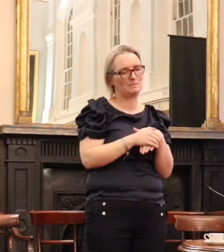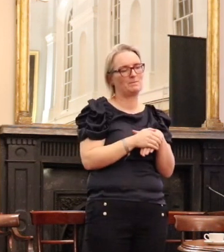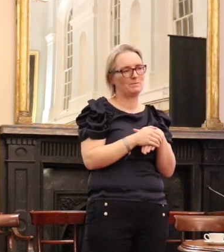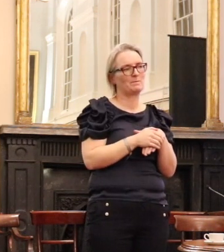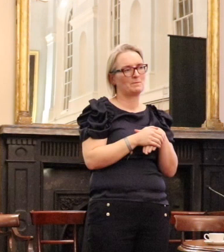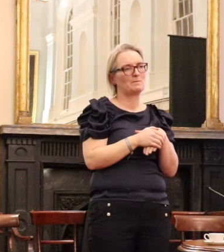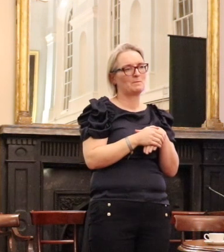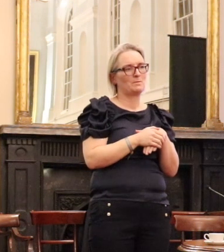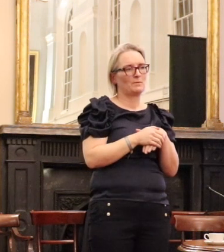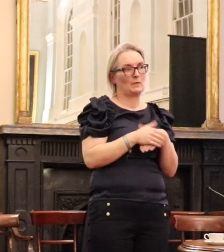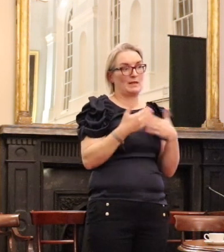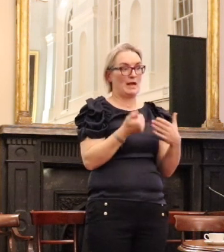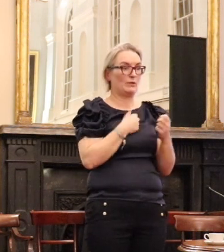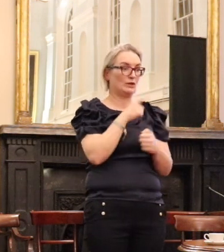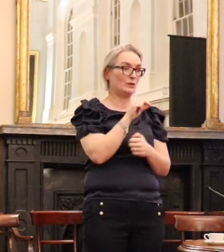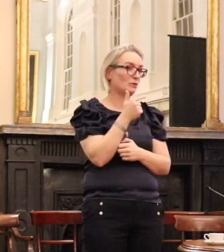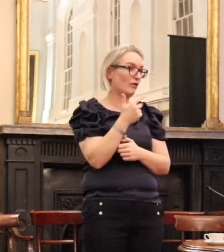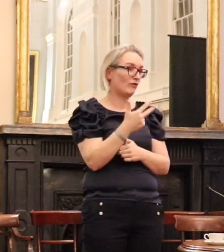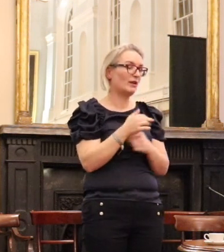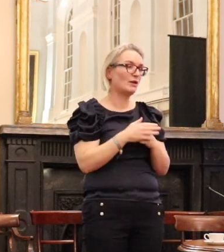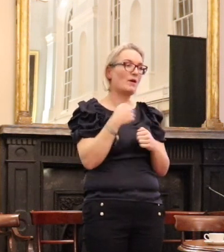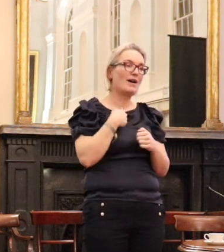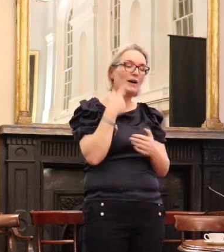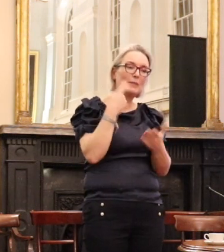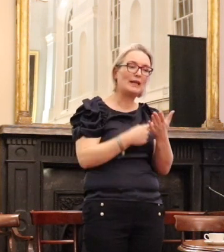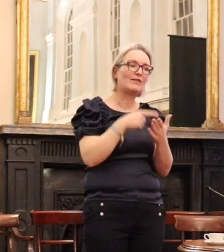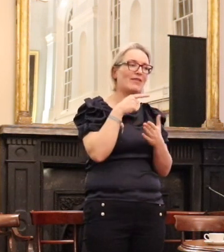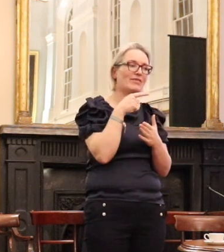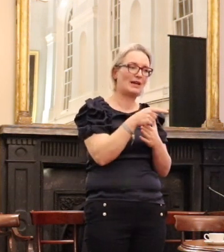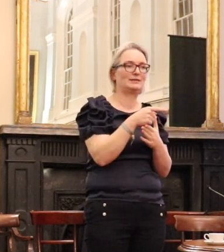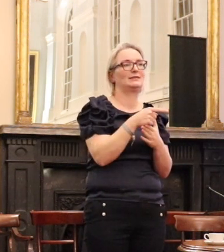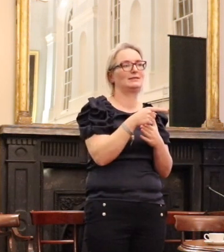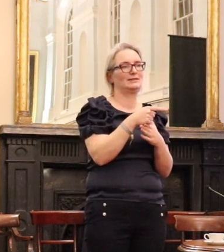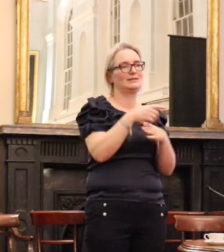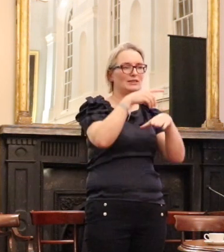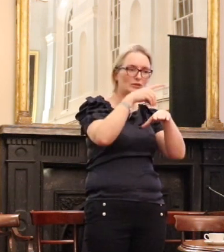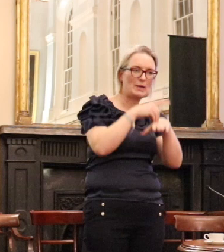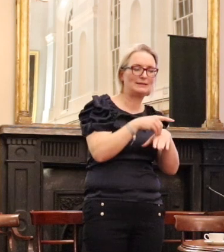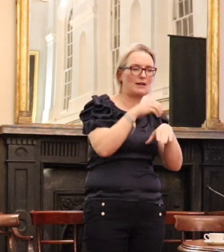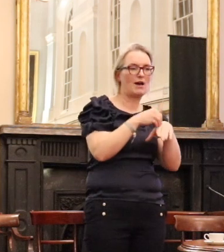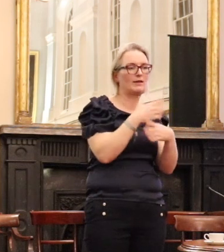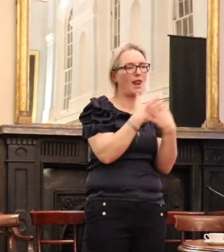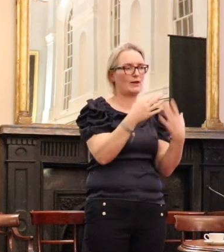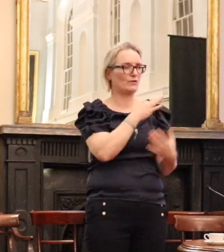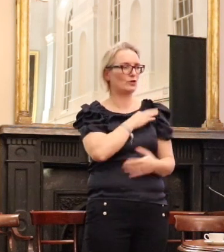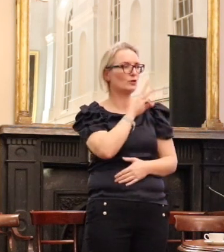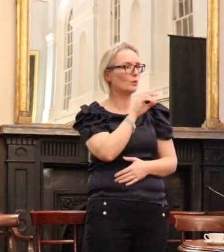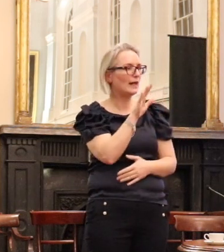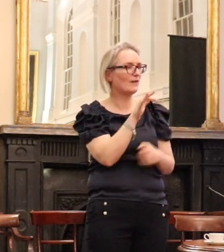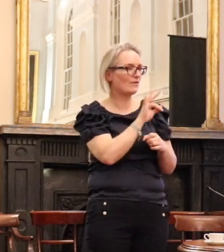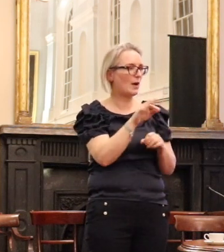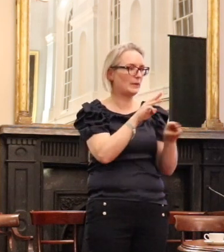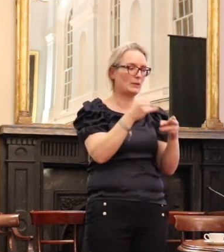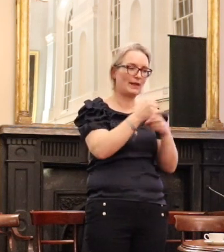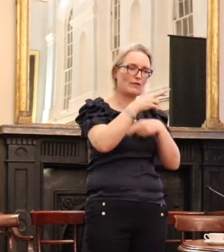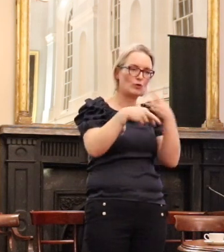of today. And that is, I believe, an incredible out of goodwill and support from so many people in this room, an incredible out of goodwill